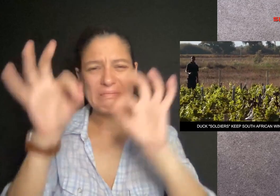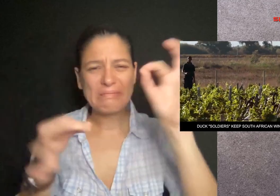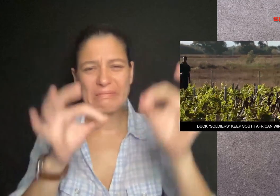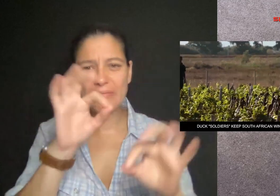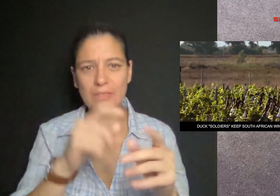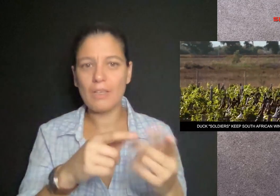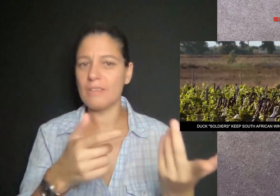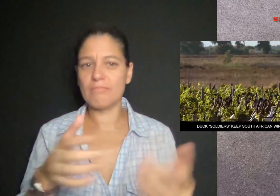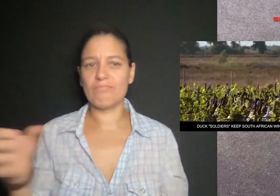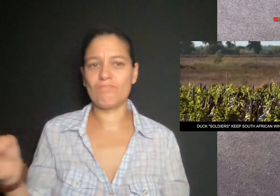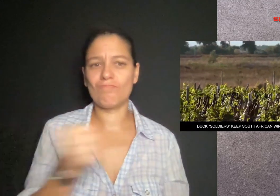pests.